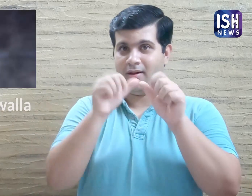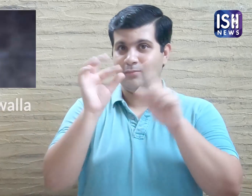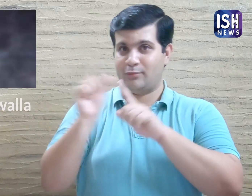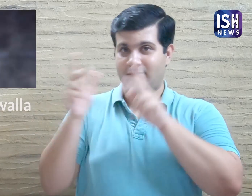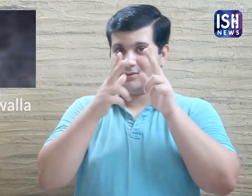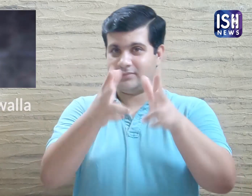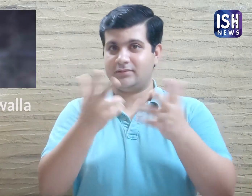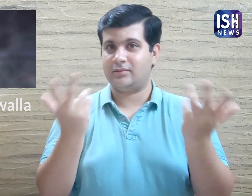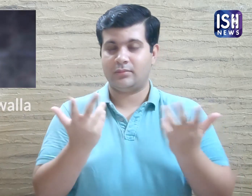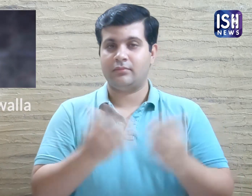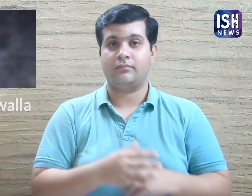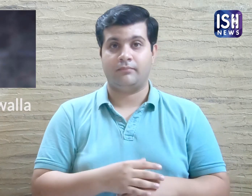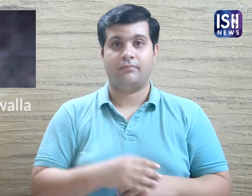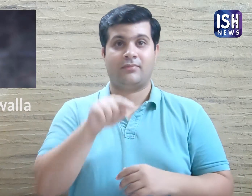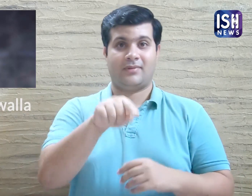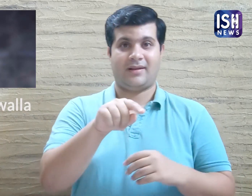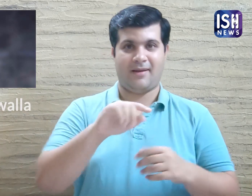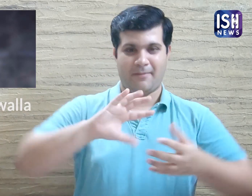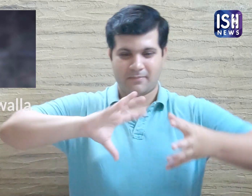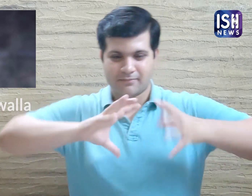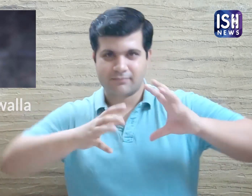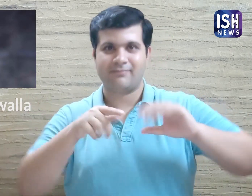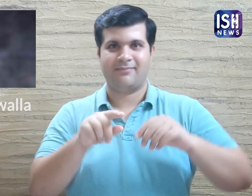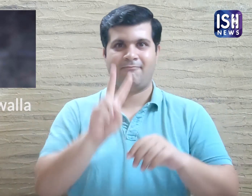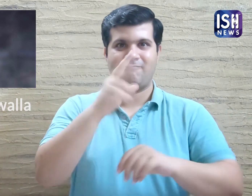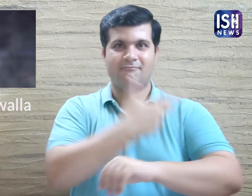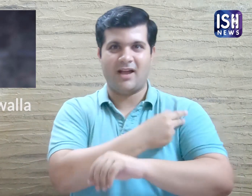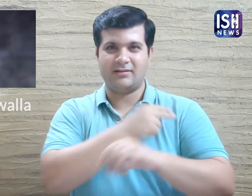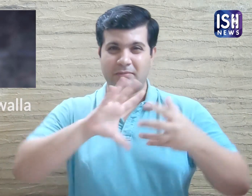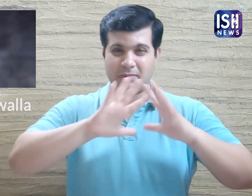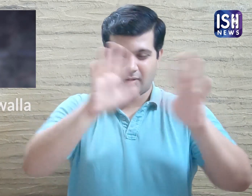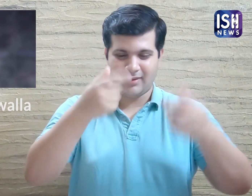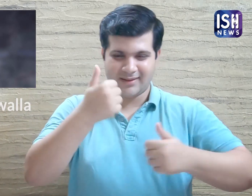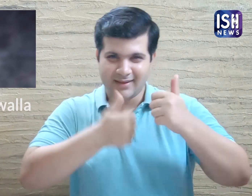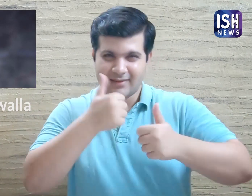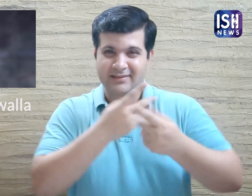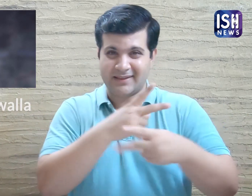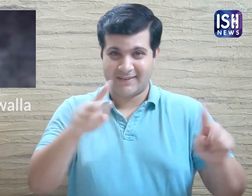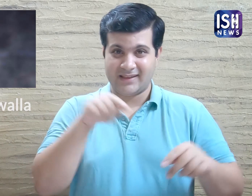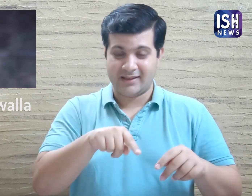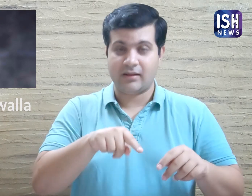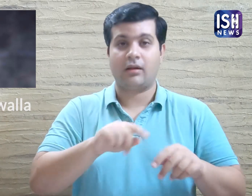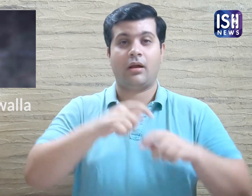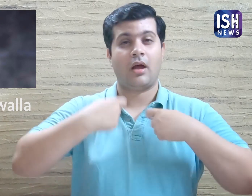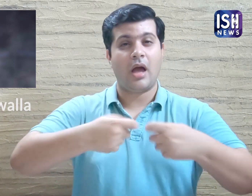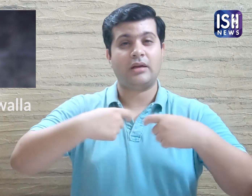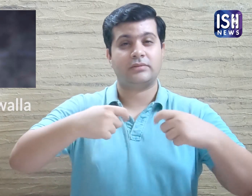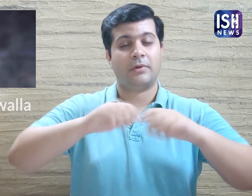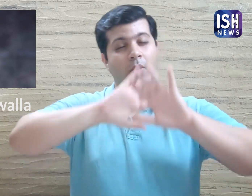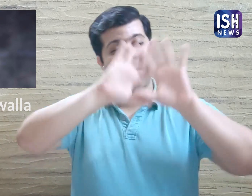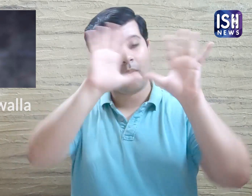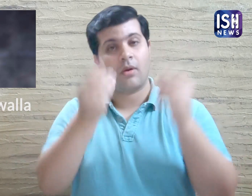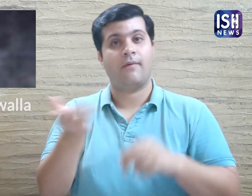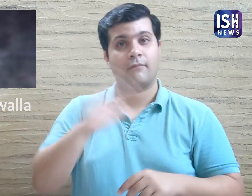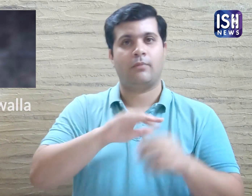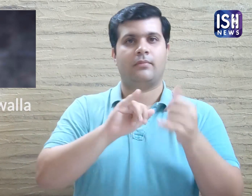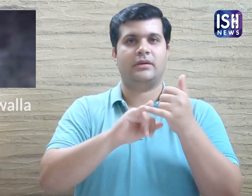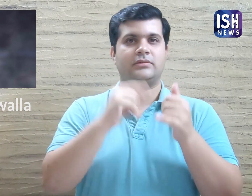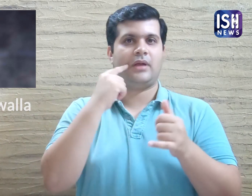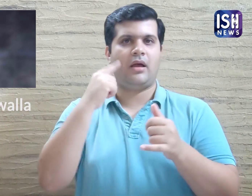Poonawalla said that SII has funded the manufacturing of the vaccines all by